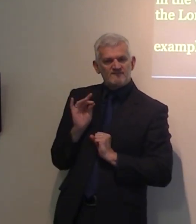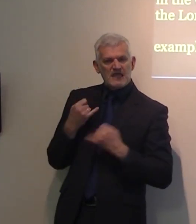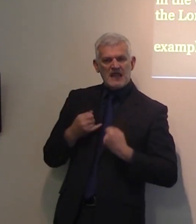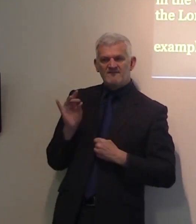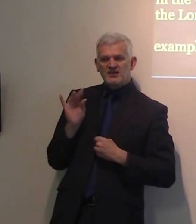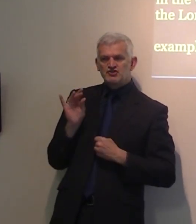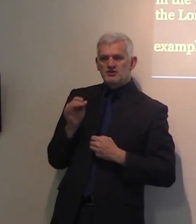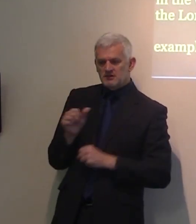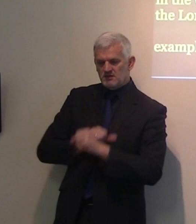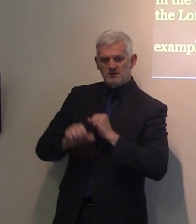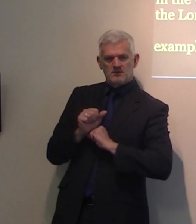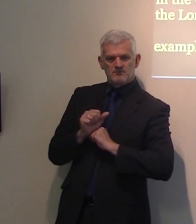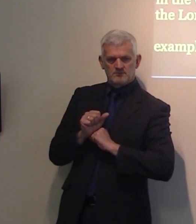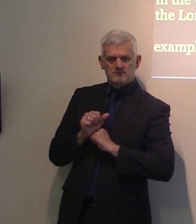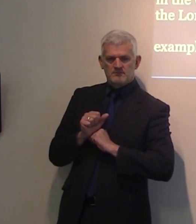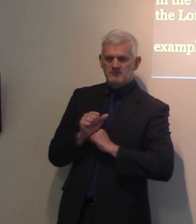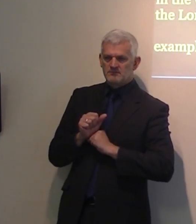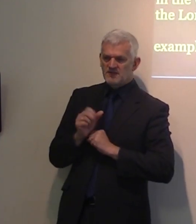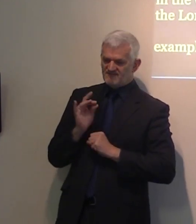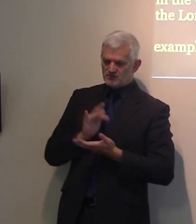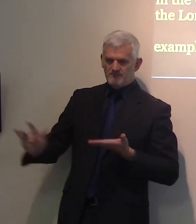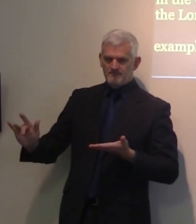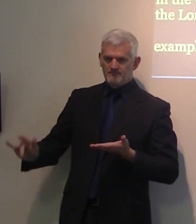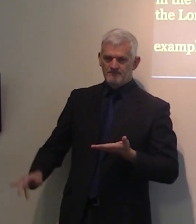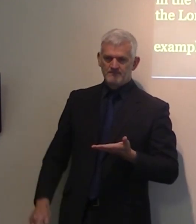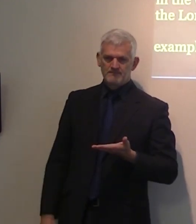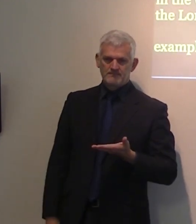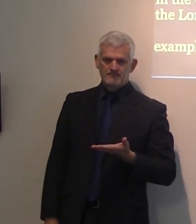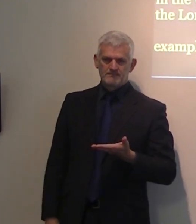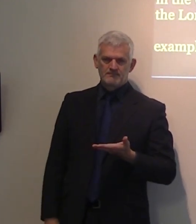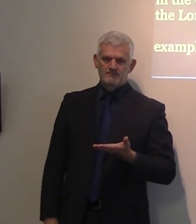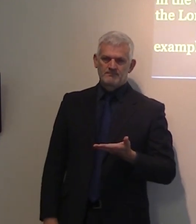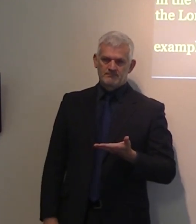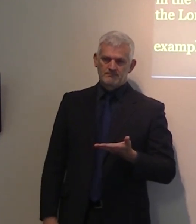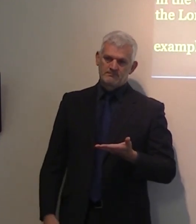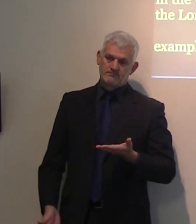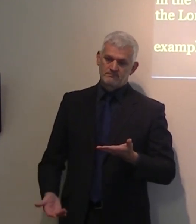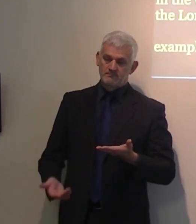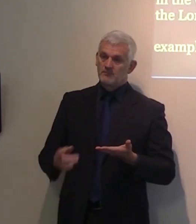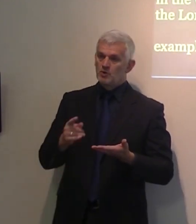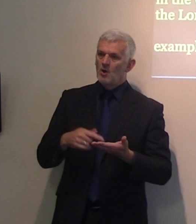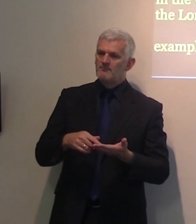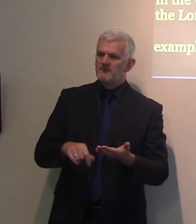which means salt heals. When it comes in contact with the wood, oh yes it hurts, but it heals.